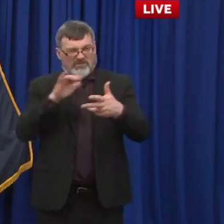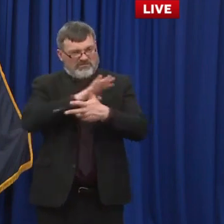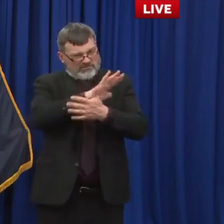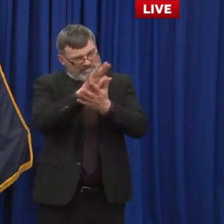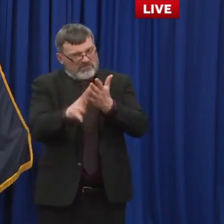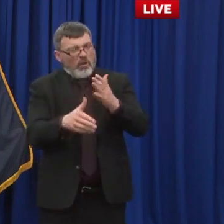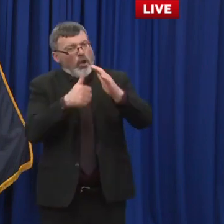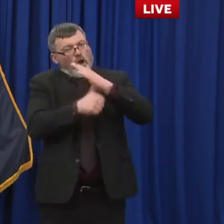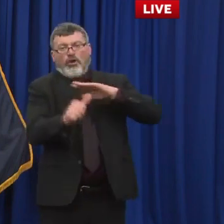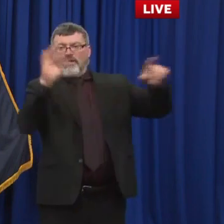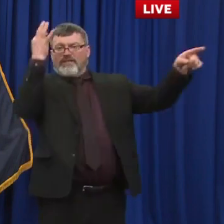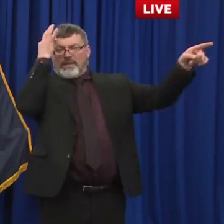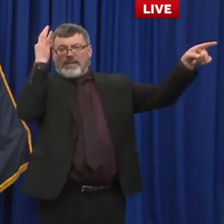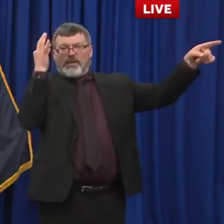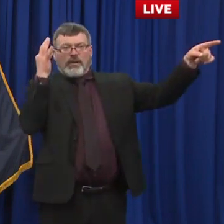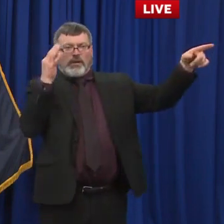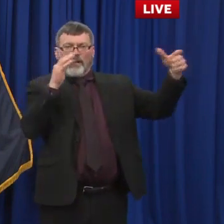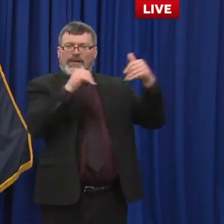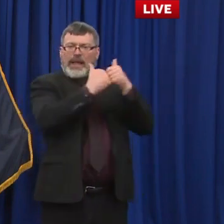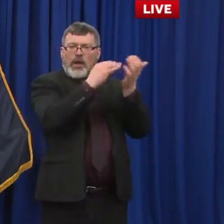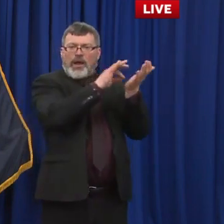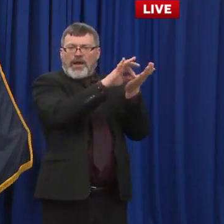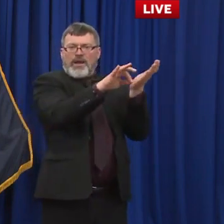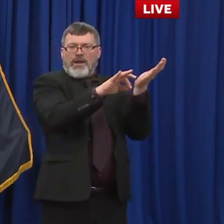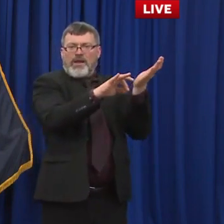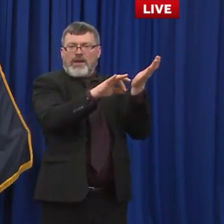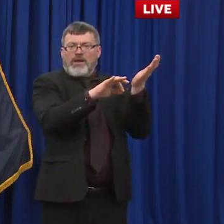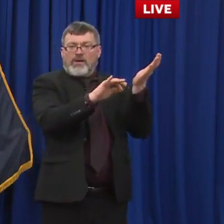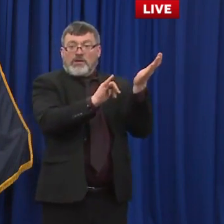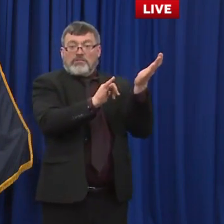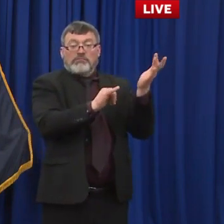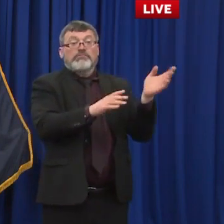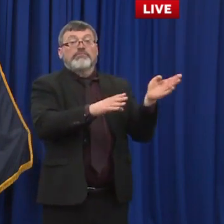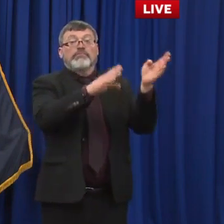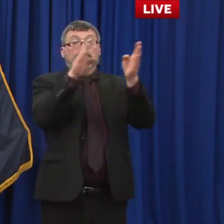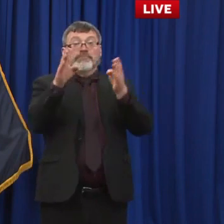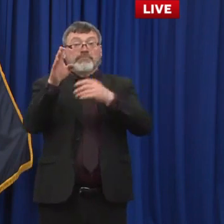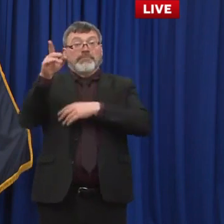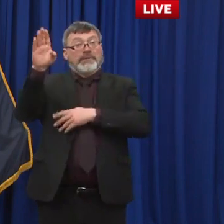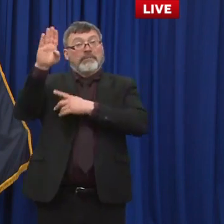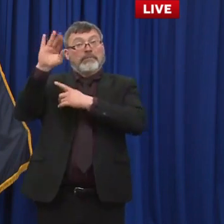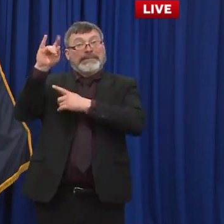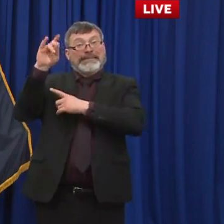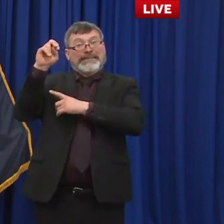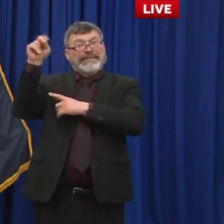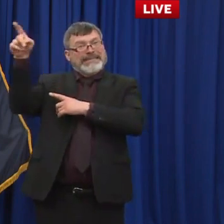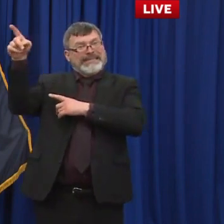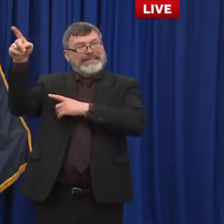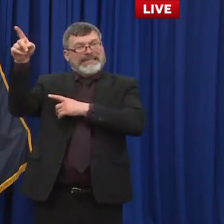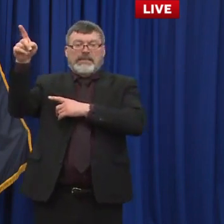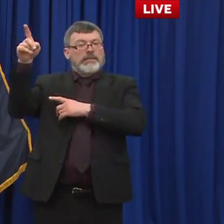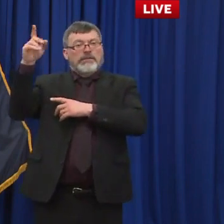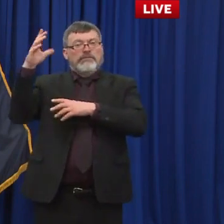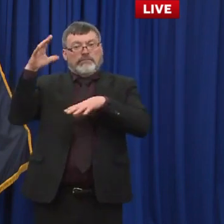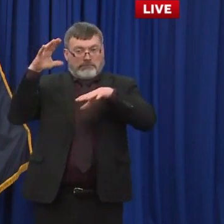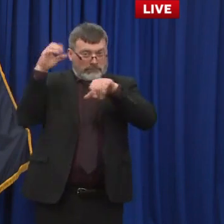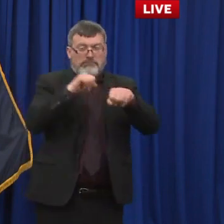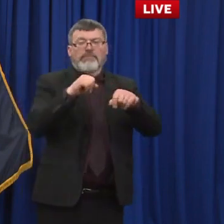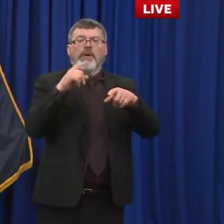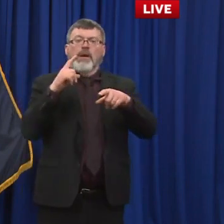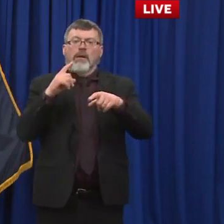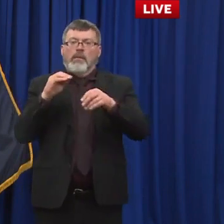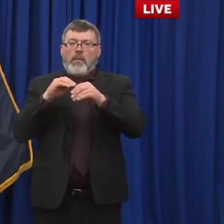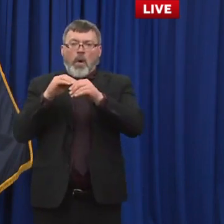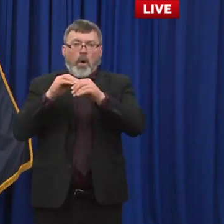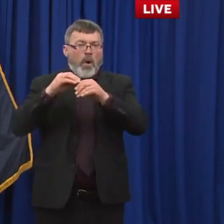new administration has done a lot more with direct federal programs that the state has no uh real contact with so i don't think it's i'm not sure exactly